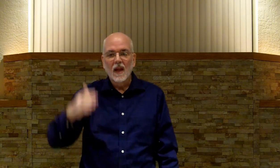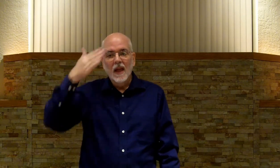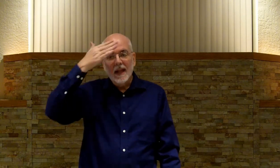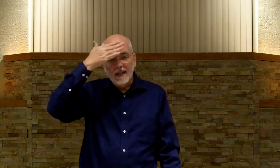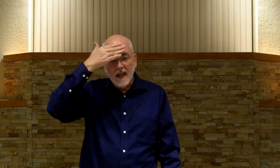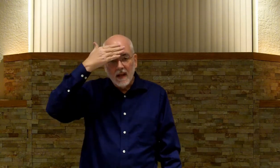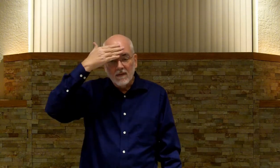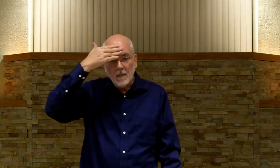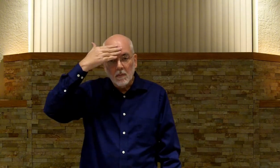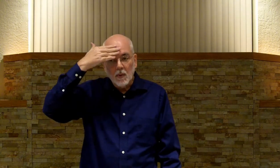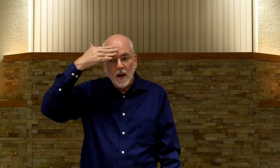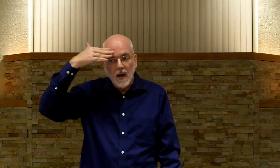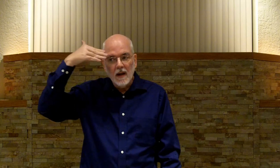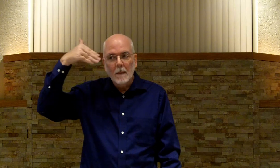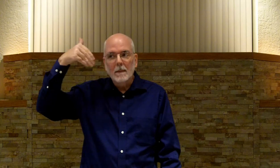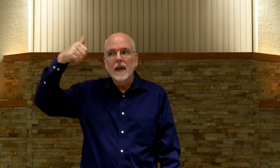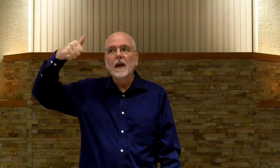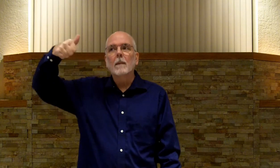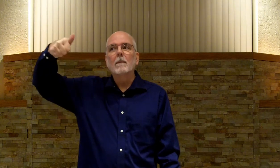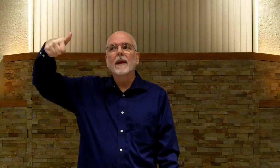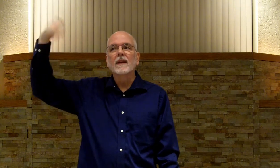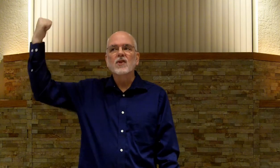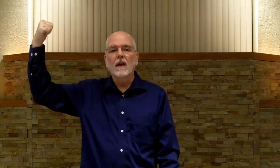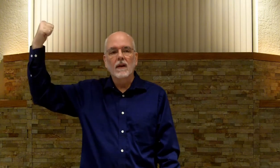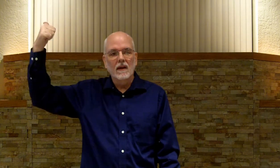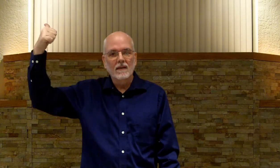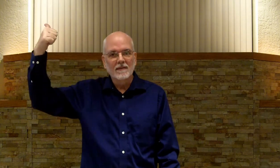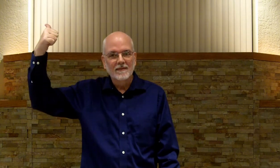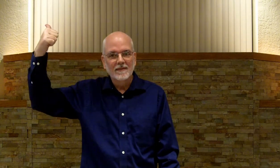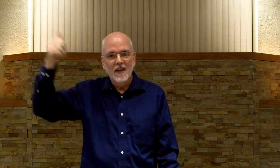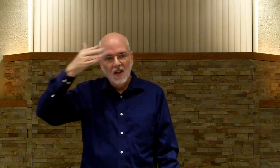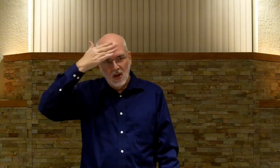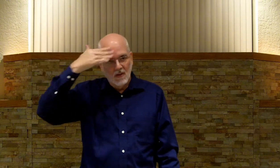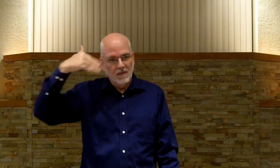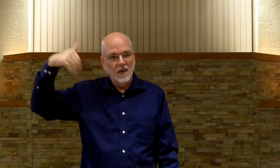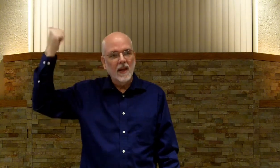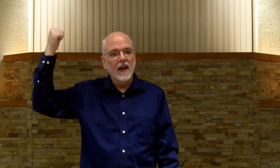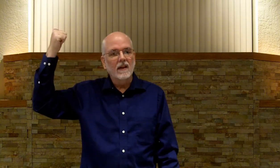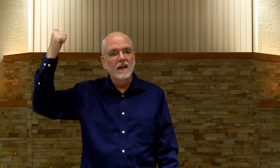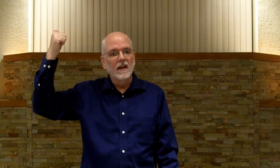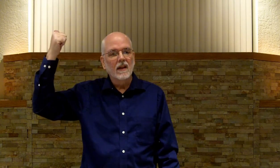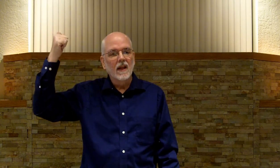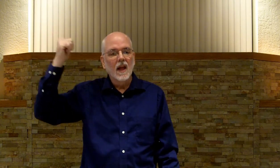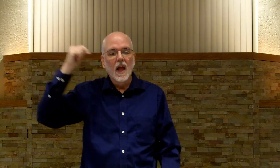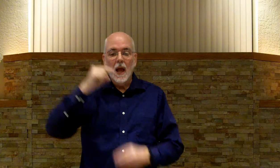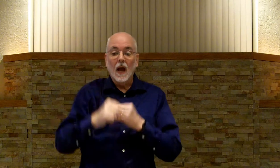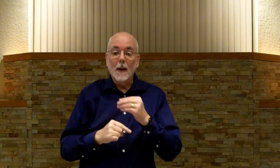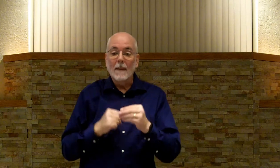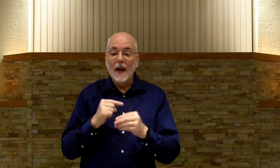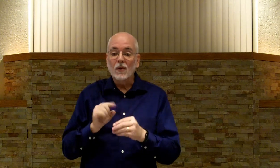Take it from your brain. Pick it up. Eject it. Forget. About. About.